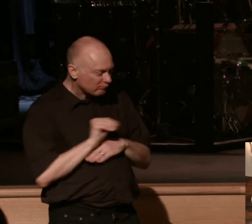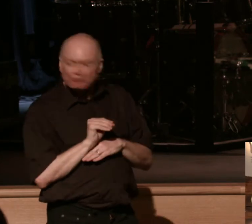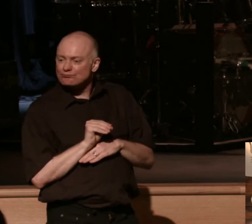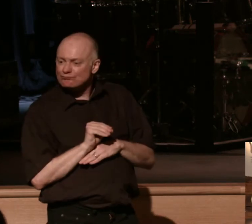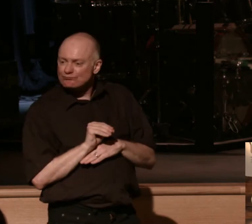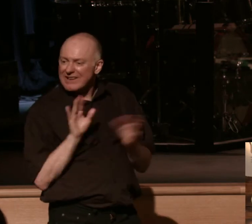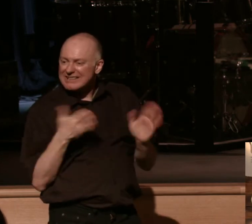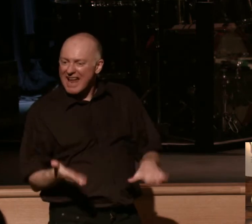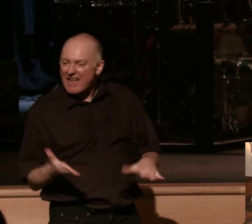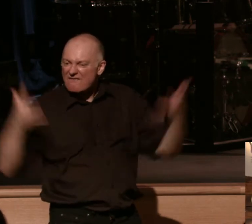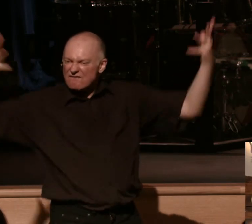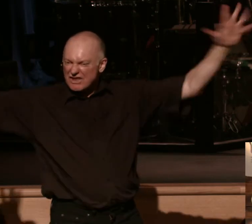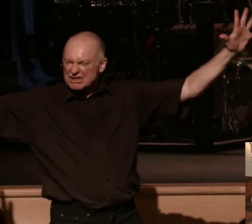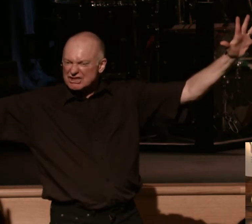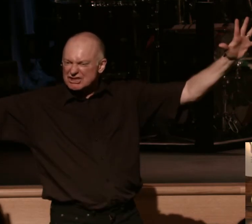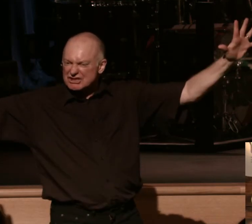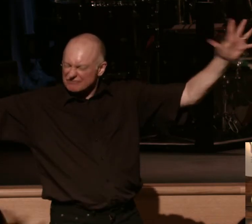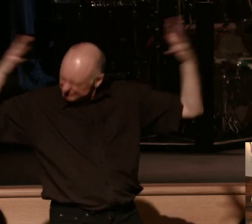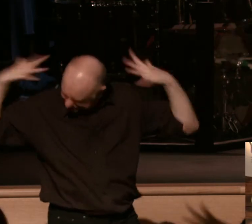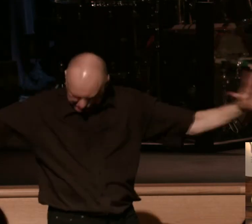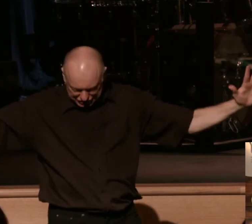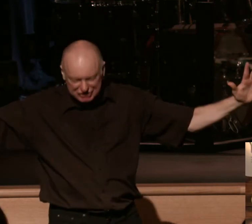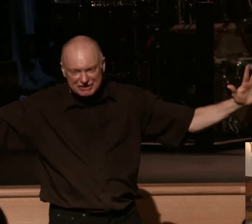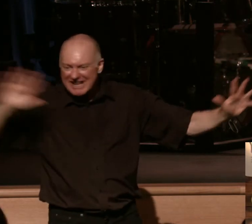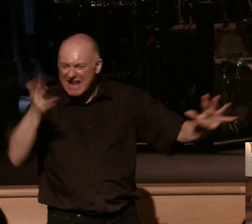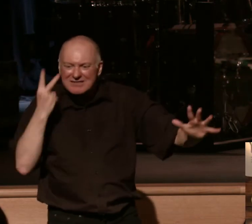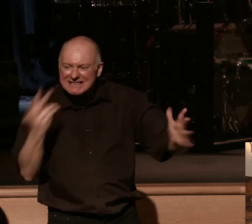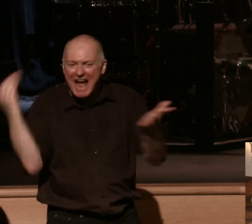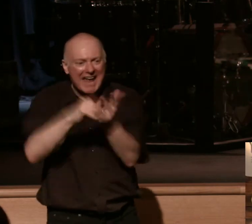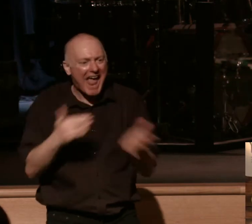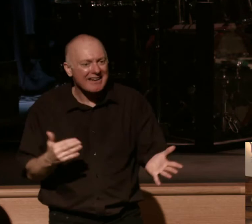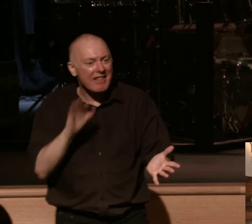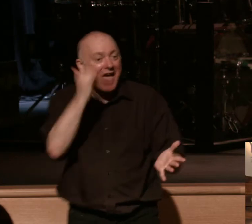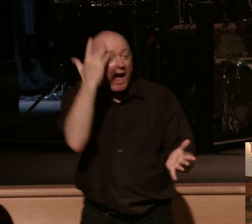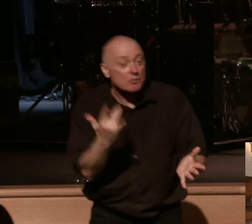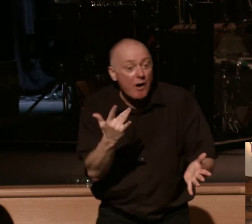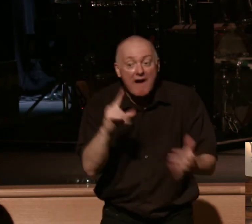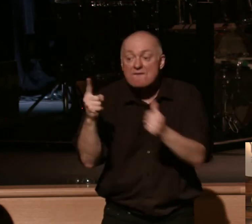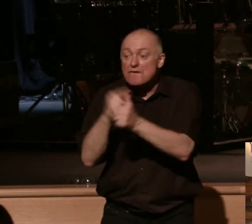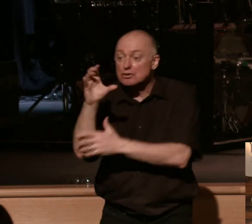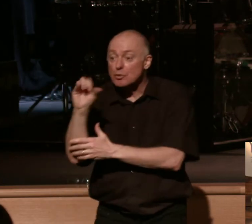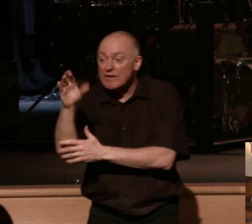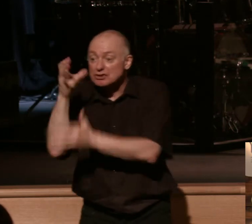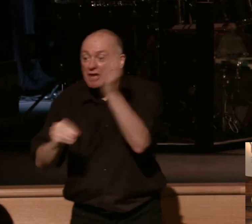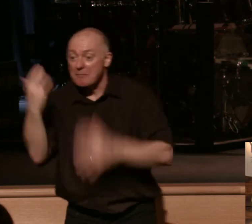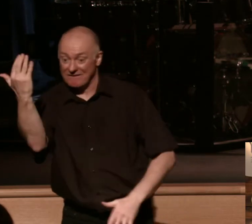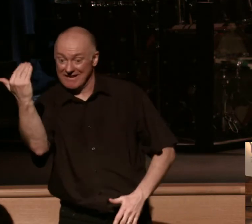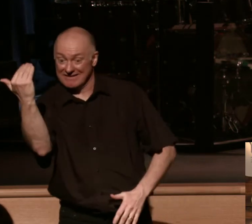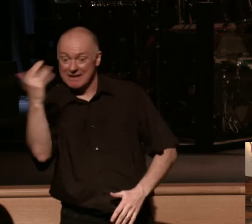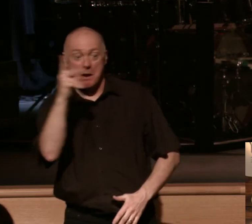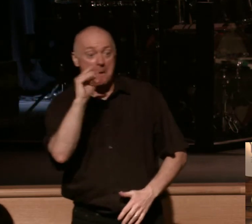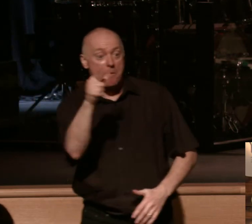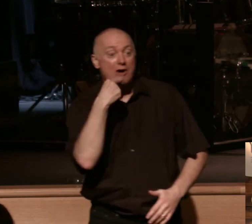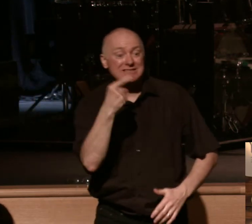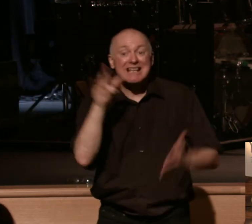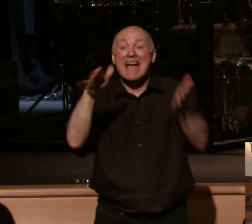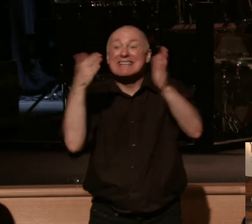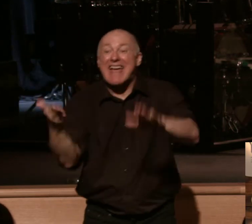death will never be seen again now that is why in 1 Corinthians 15 Paul says death is swallowed